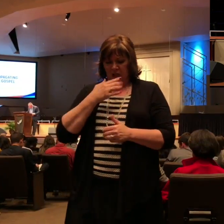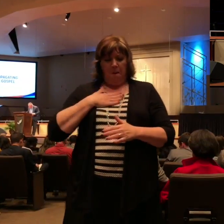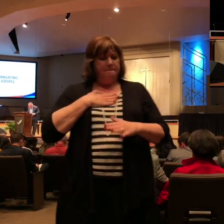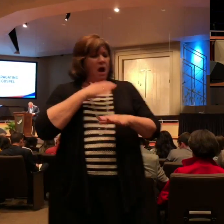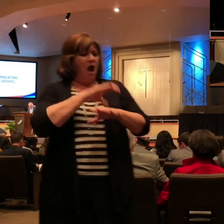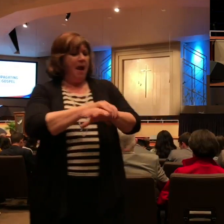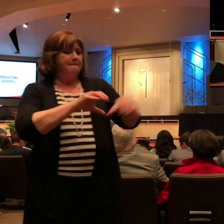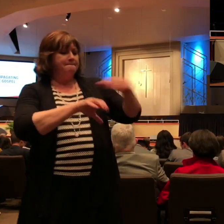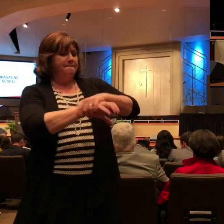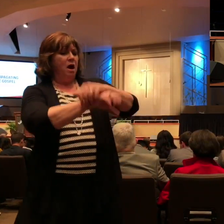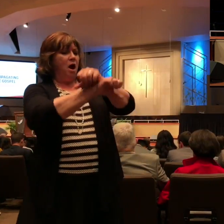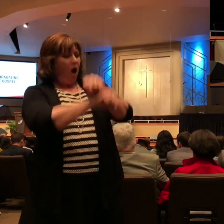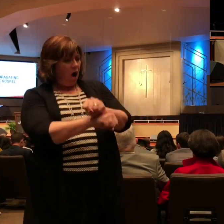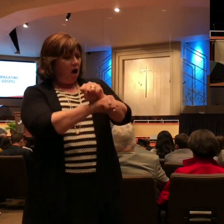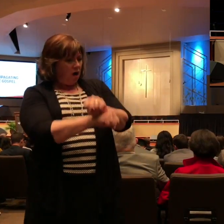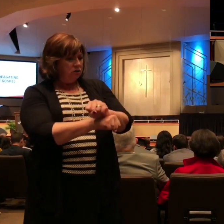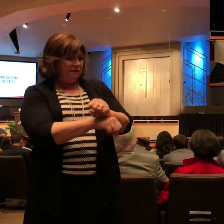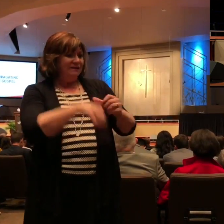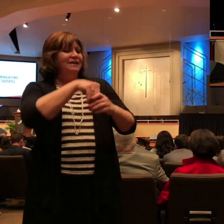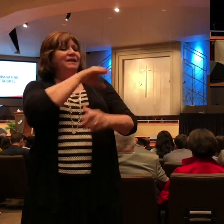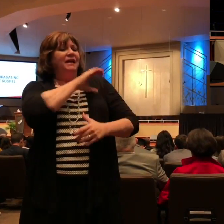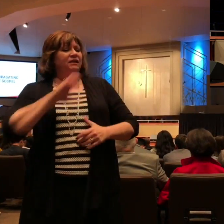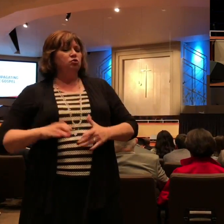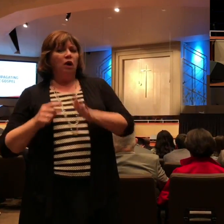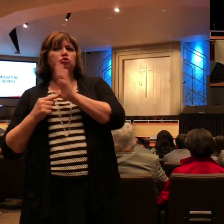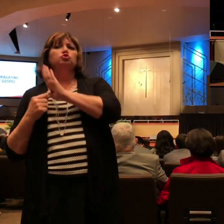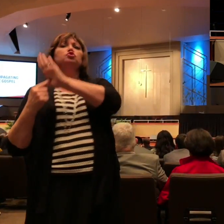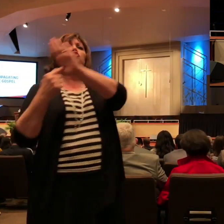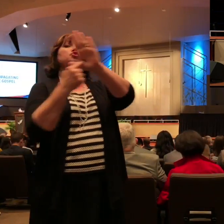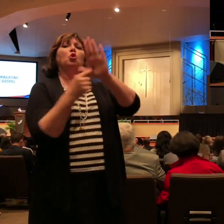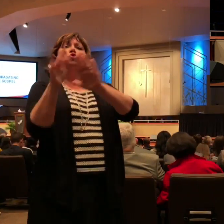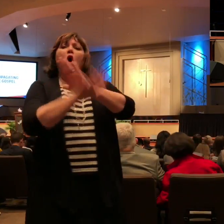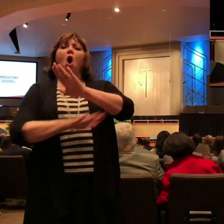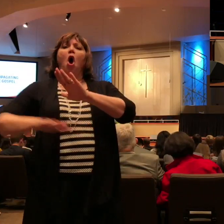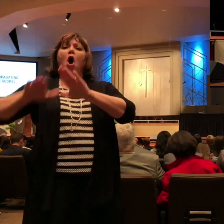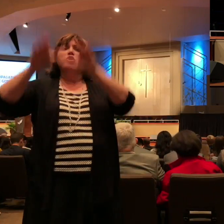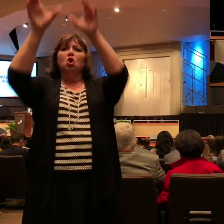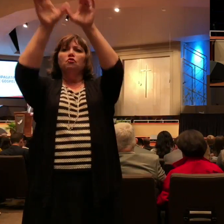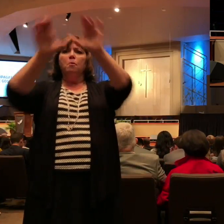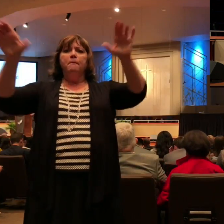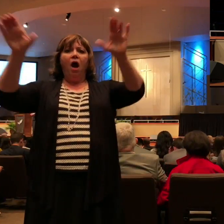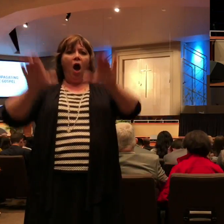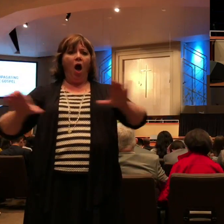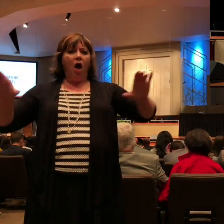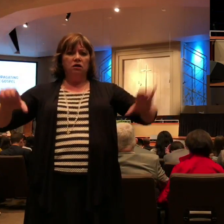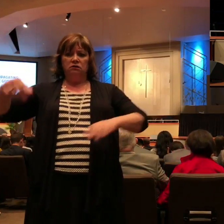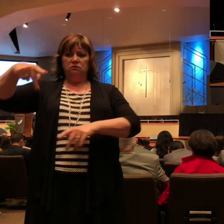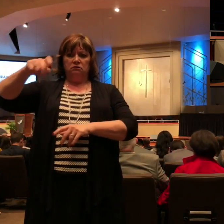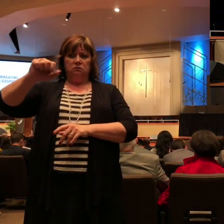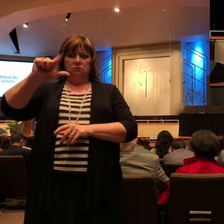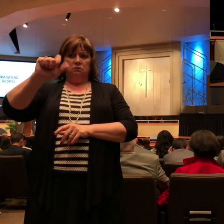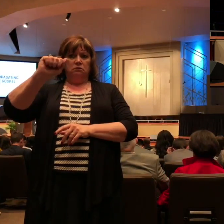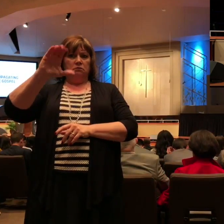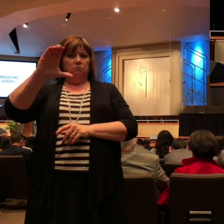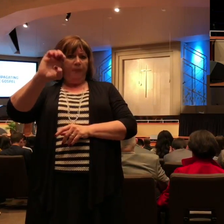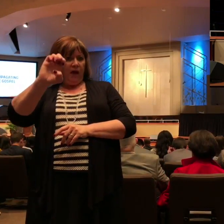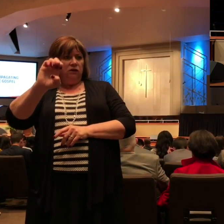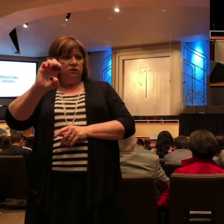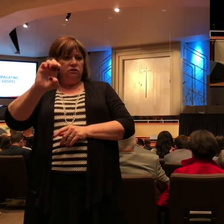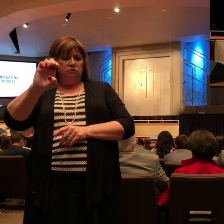Christ are manifest in all the palace and in all other places. So Paul says, listen, I'm under house arrest,